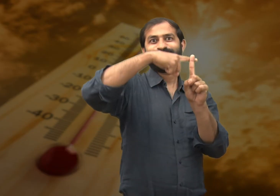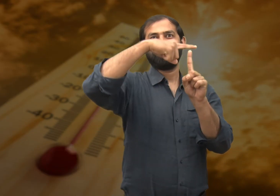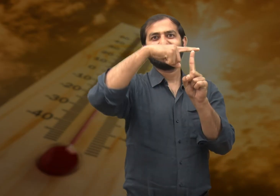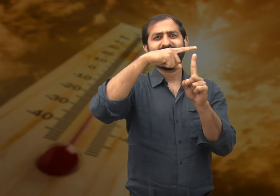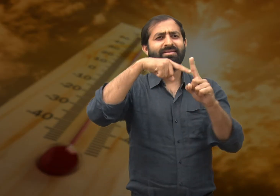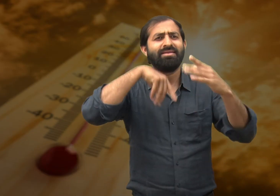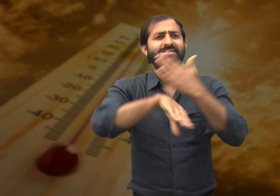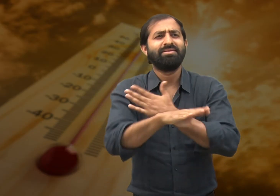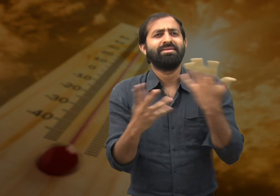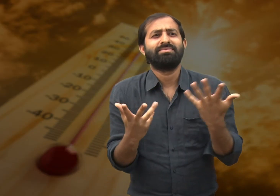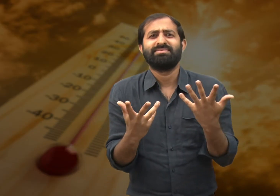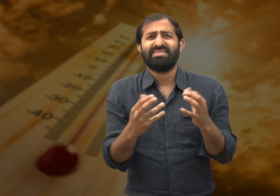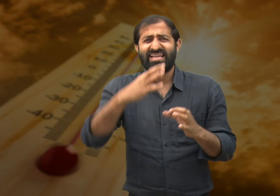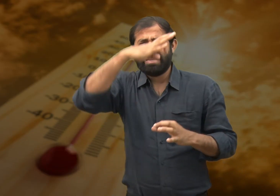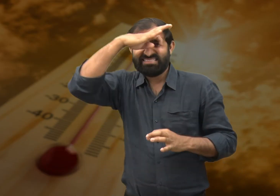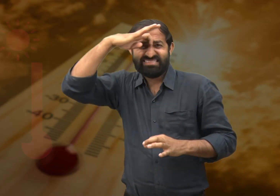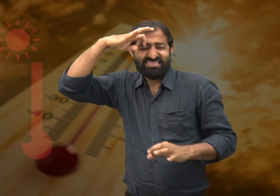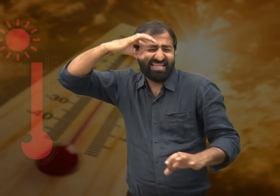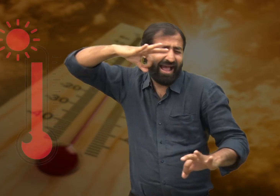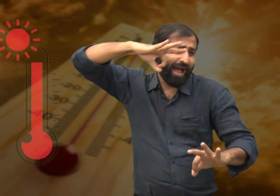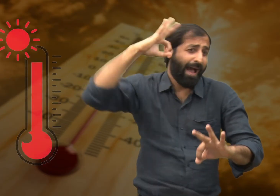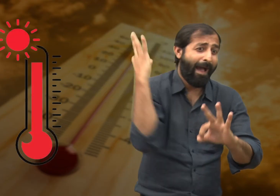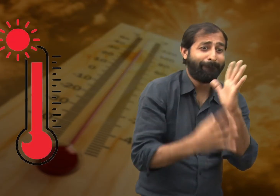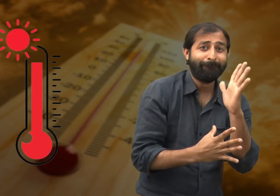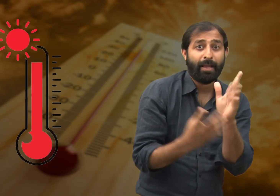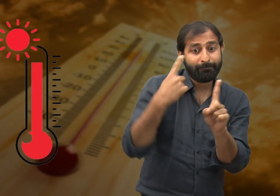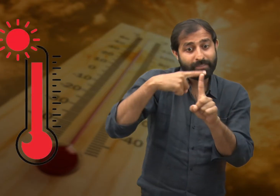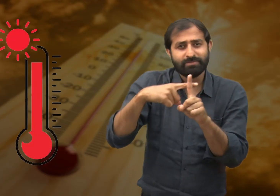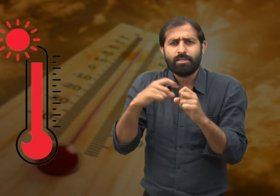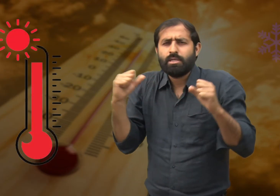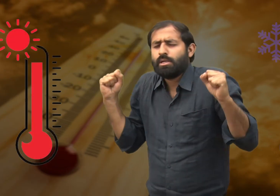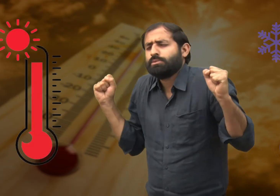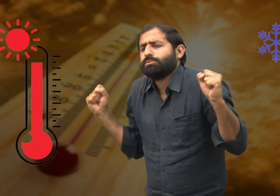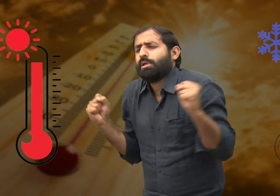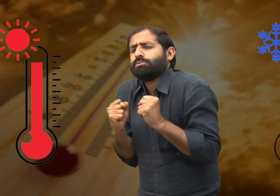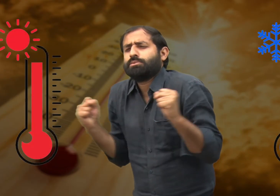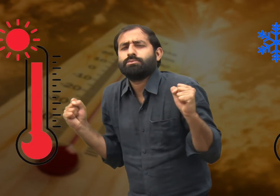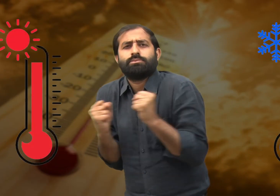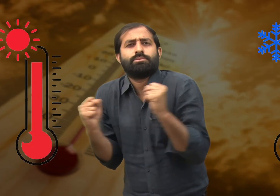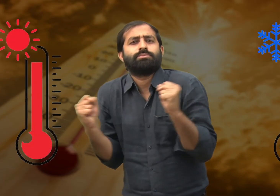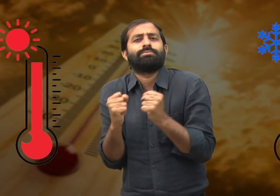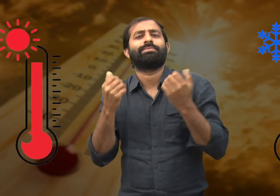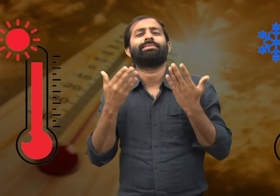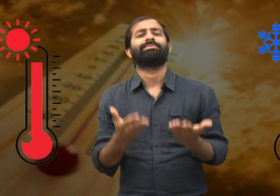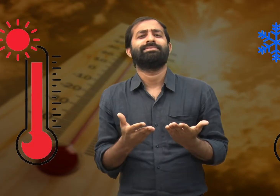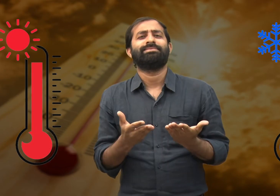What is temperature? It is the measure of how hot or cold the object is.